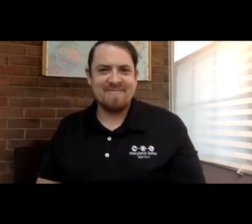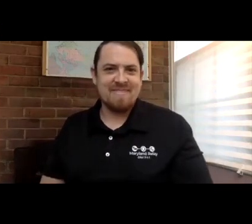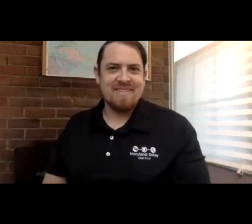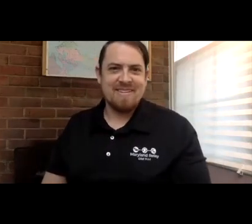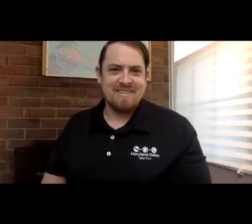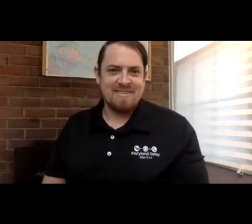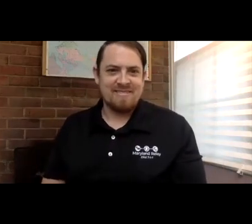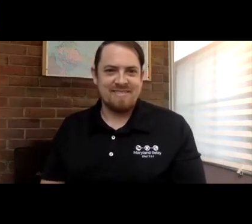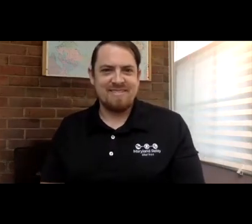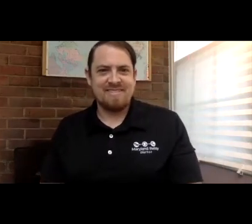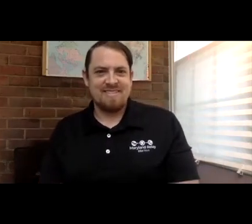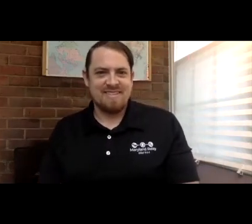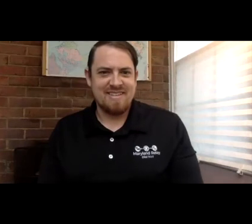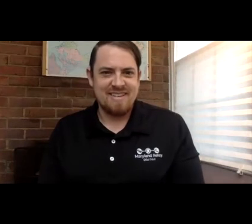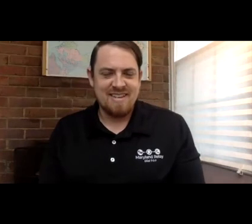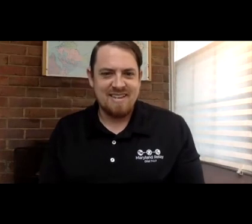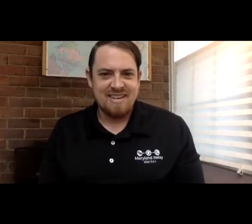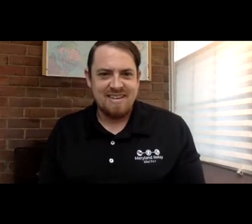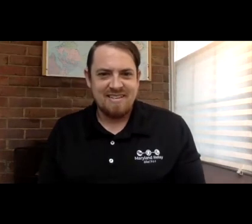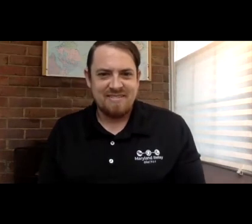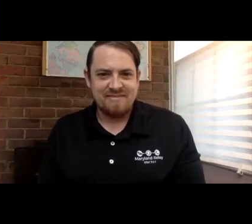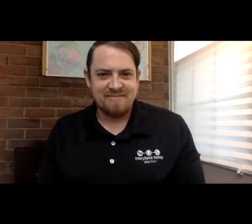revolution. Let's see what we have next.